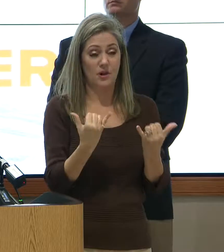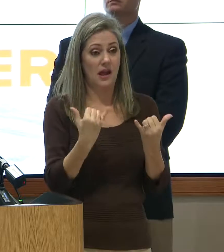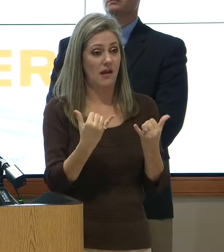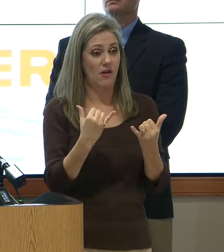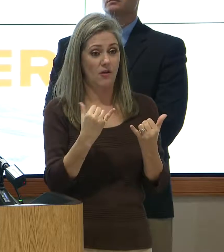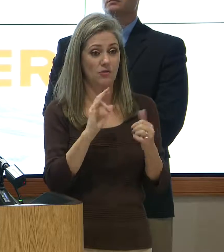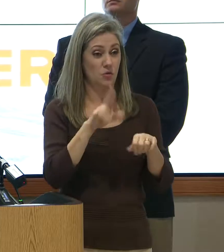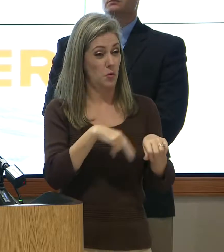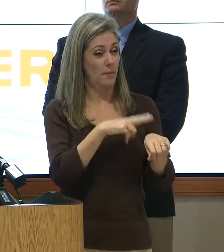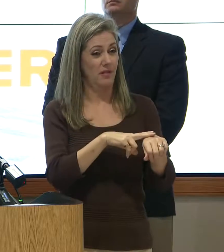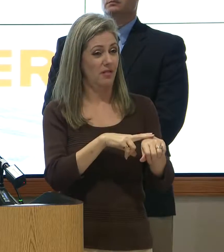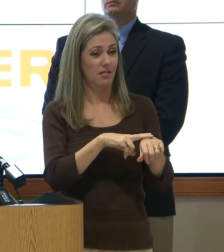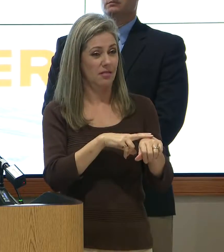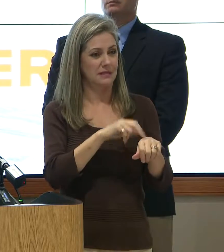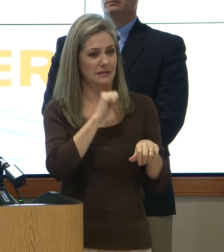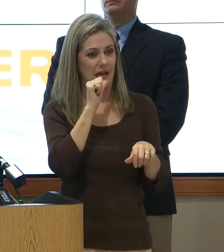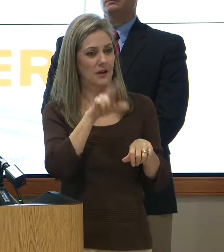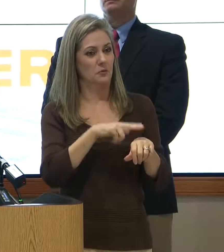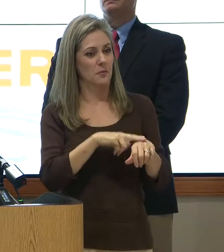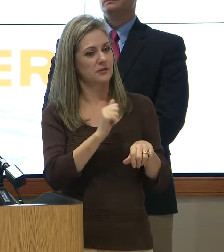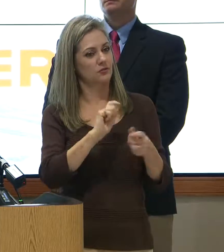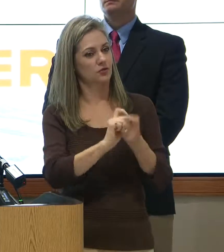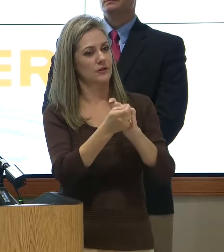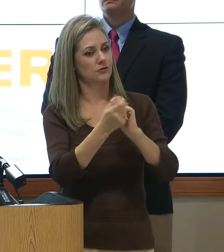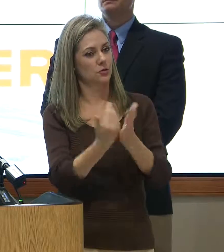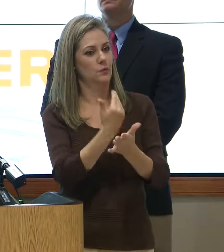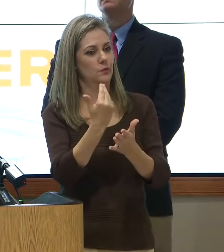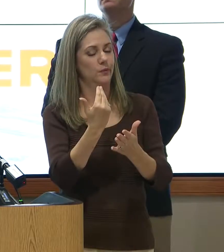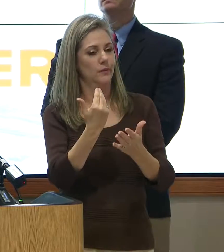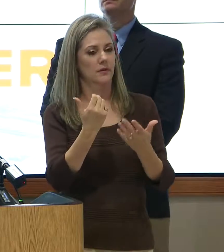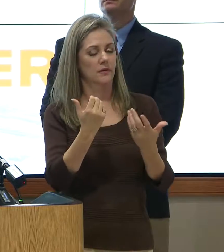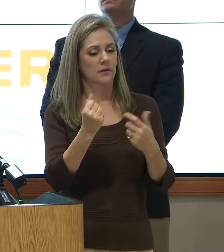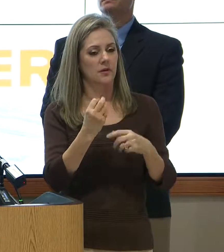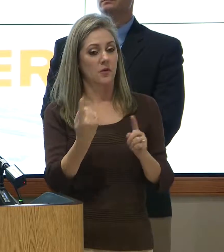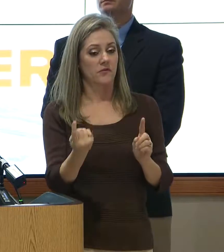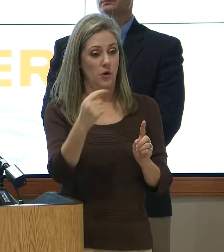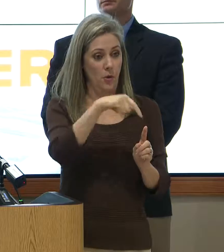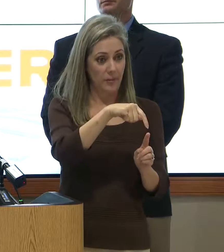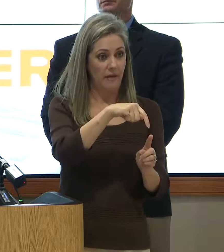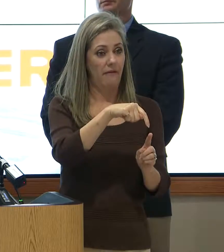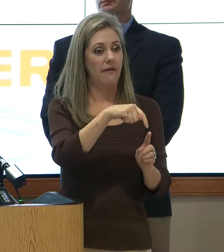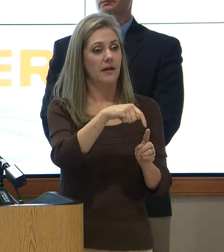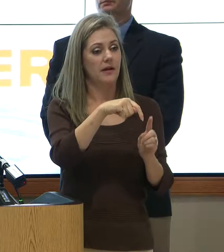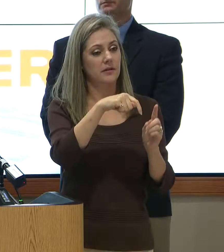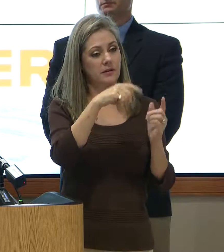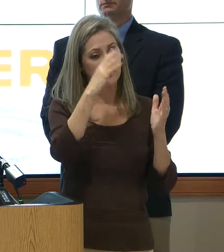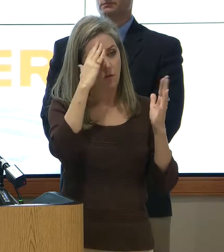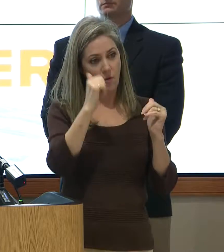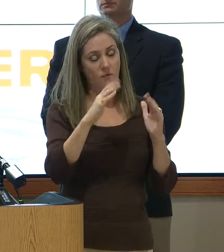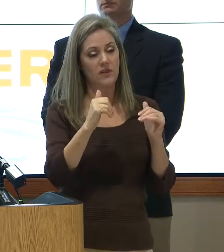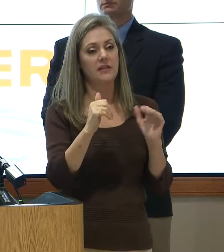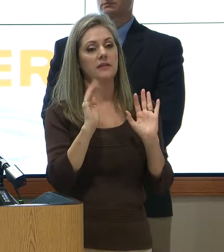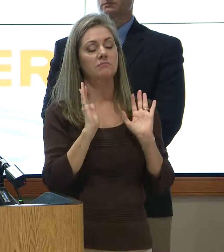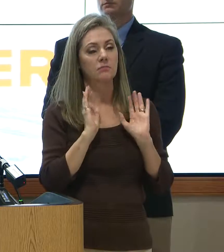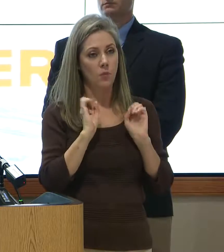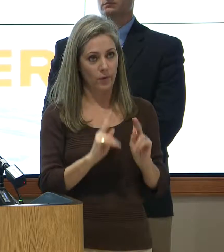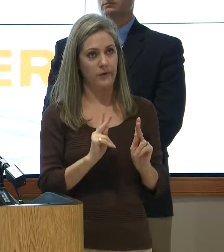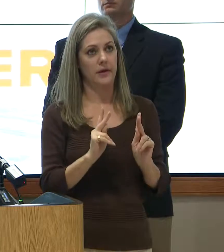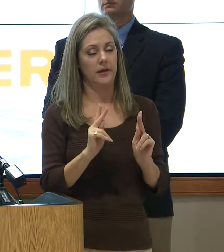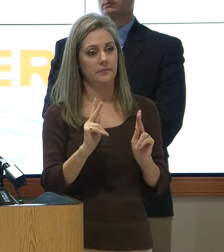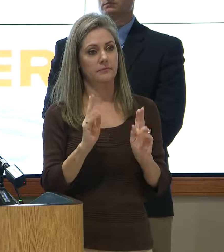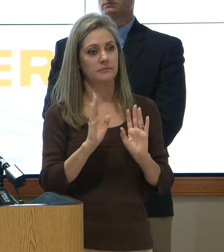But what it should make us do is go back and hopefully we're over this issue of –